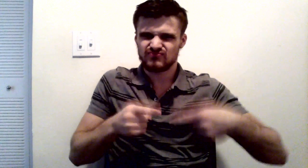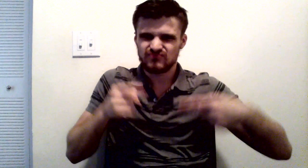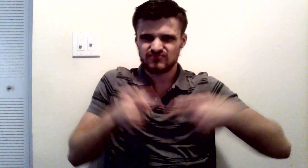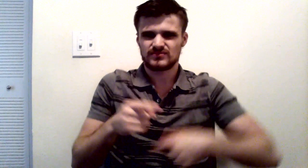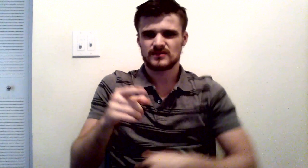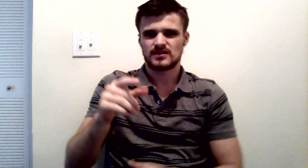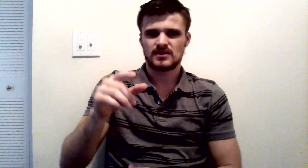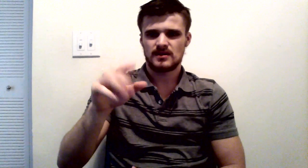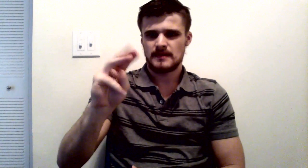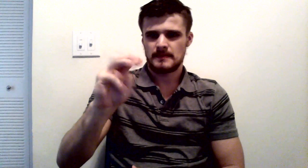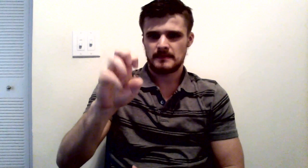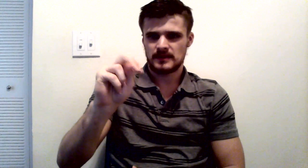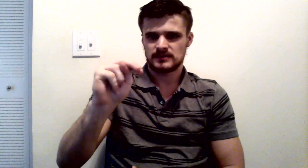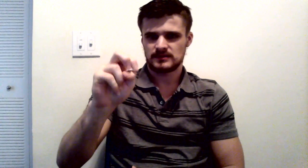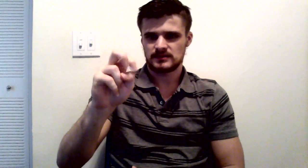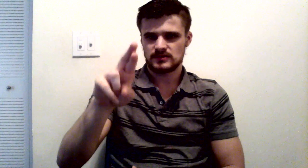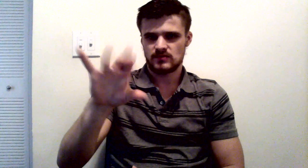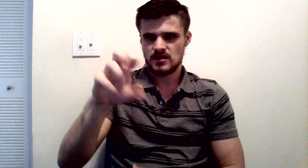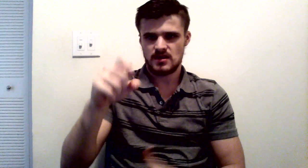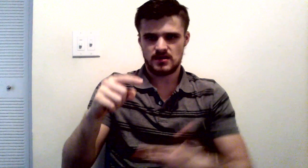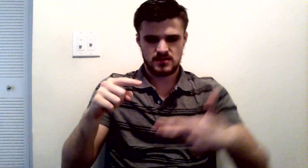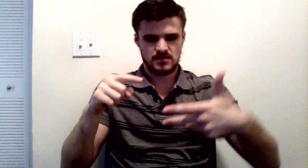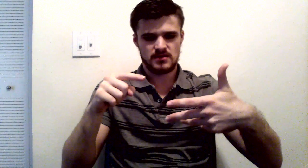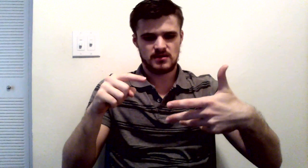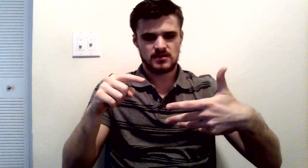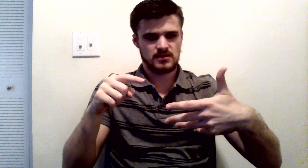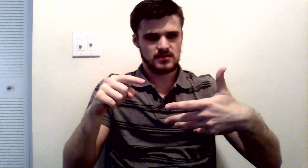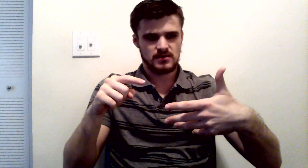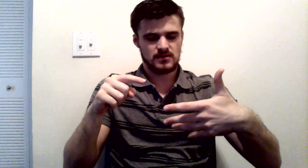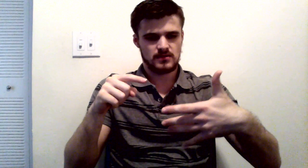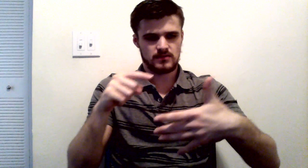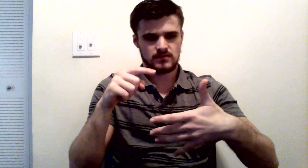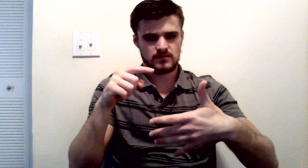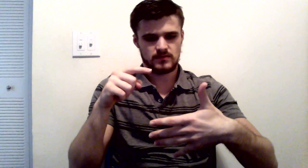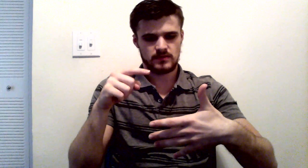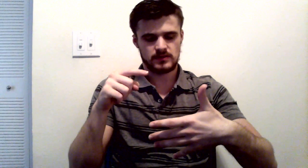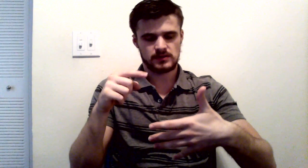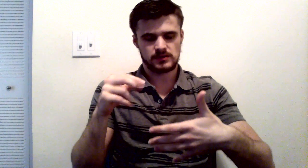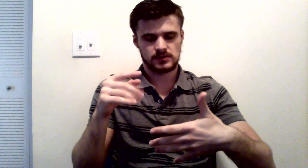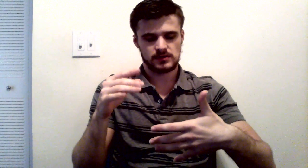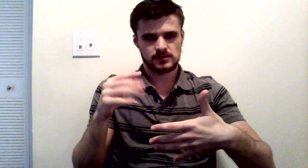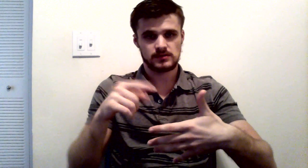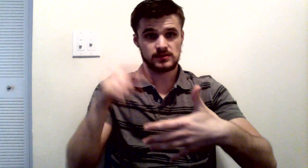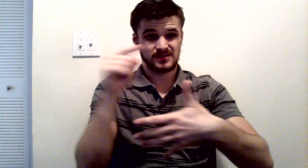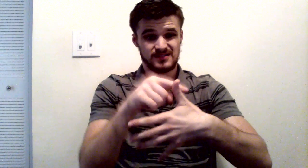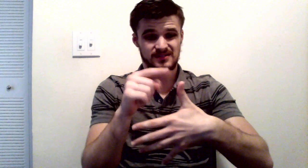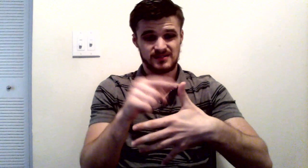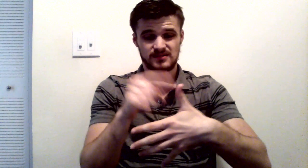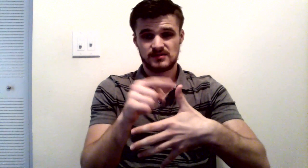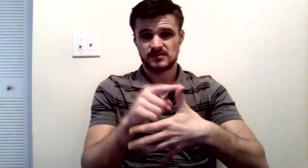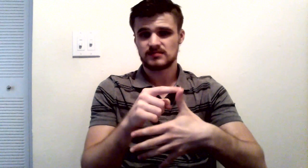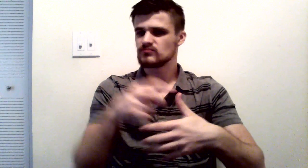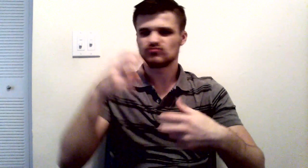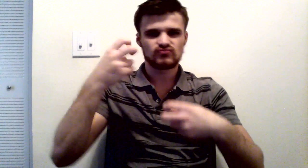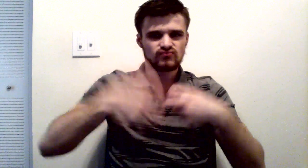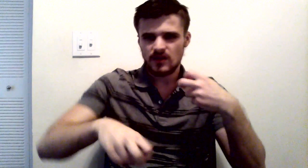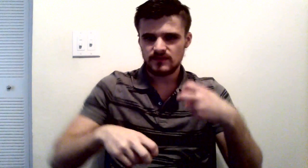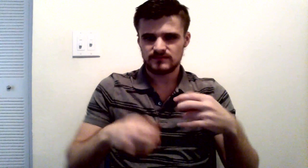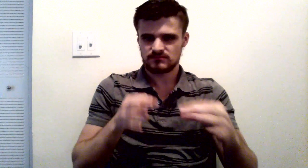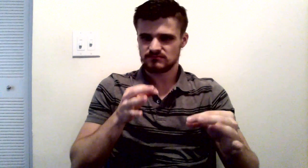for what we call public welfare offenses. So, it became very difficult to prosecute people for simple